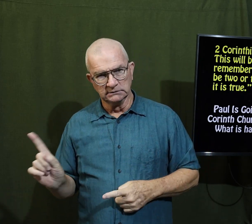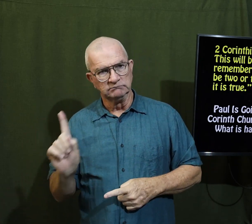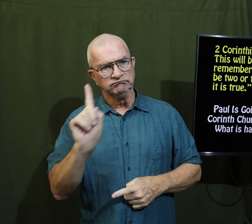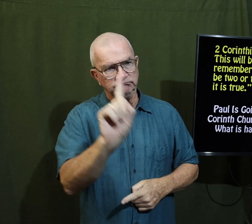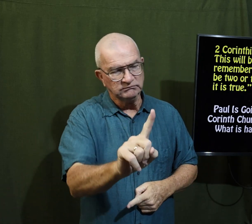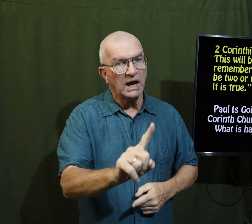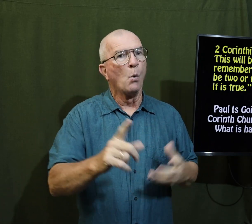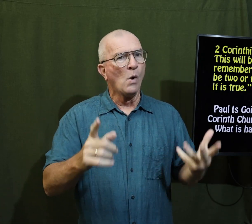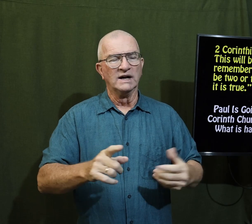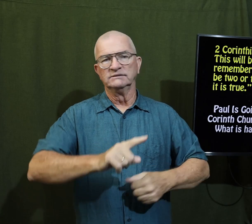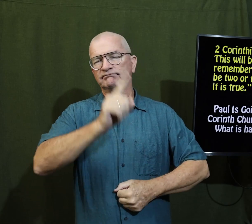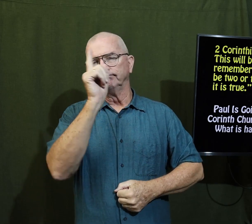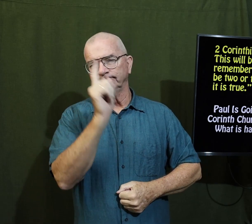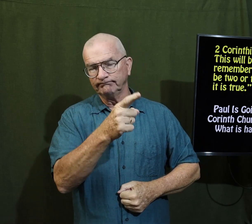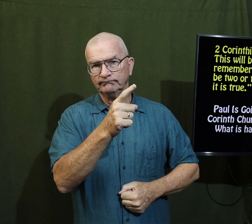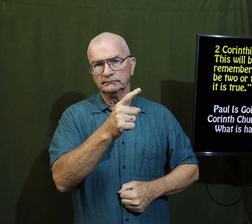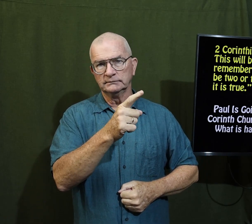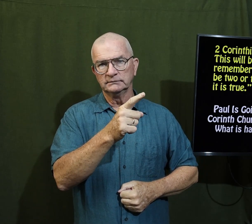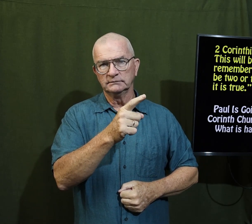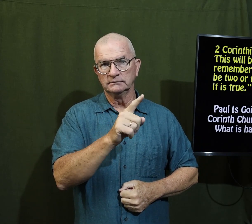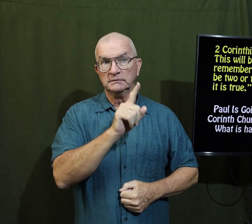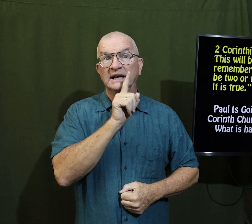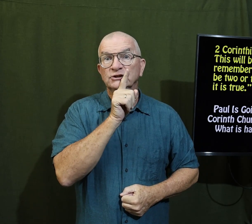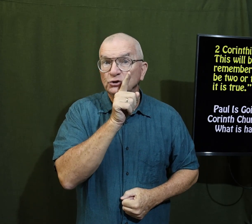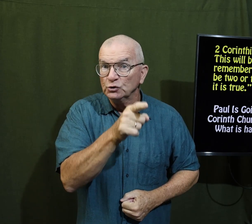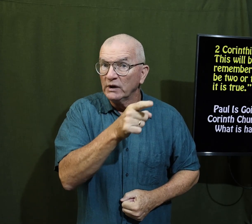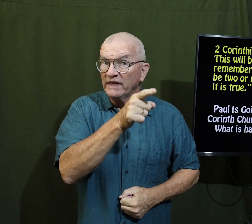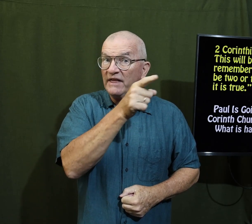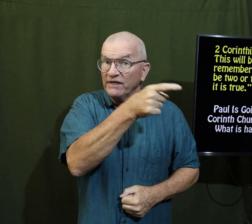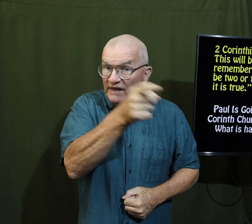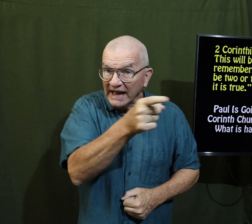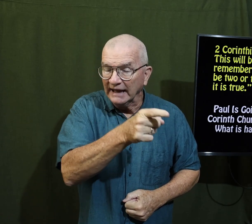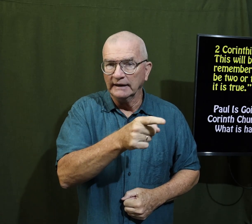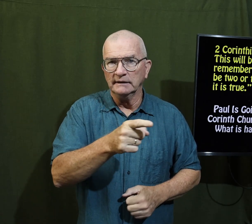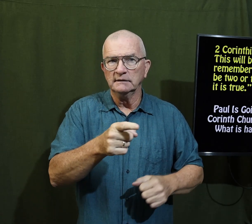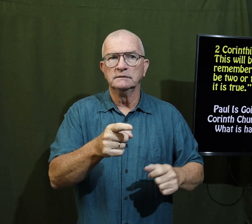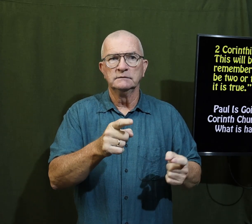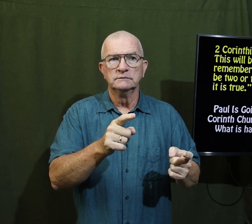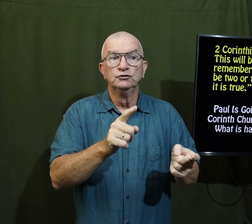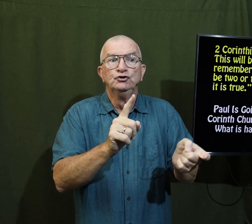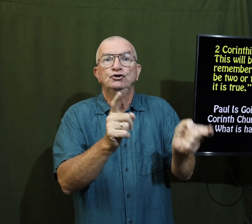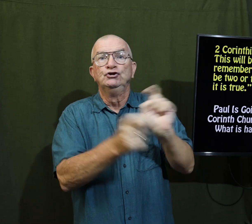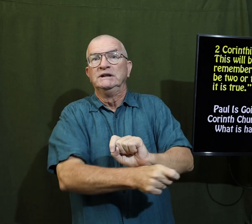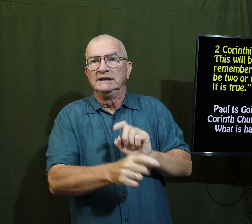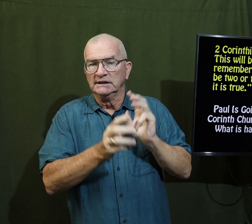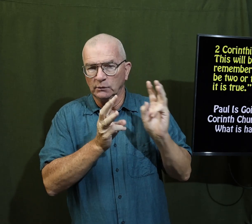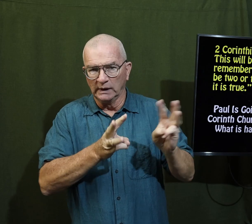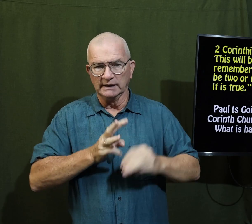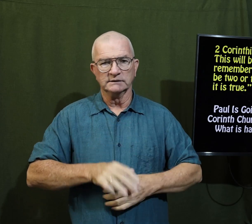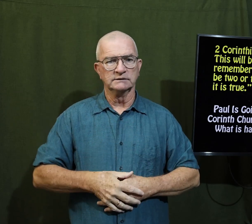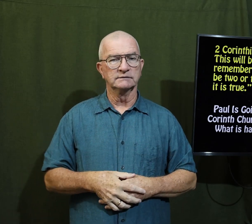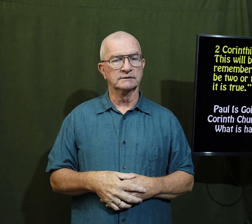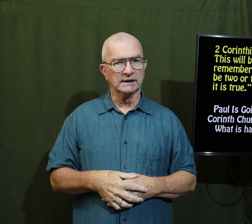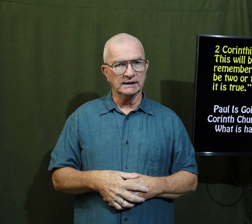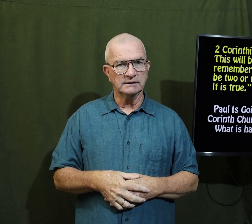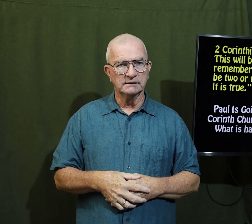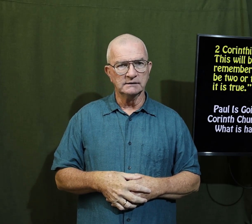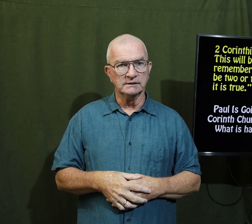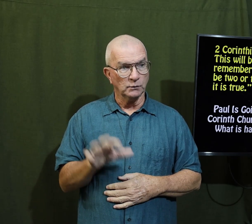to sit in fellowship. he wants to correct them making sure that they will change